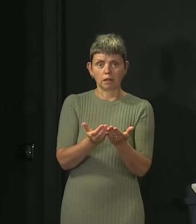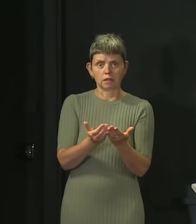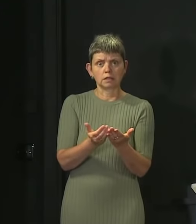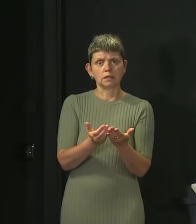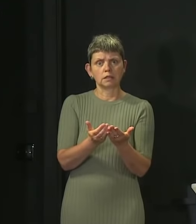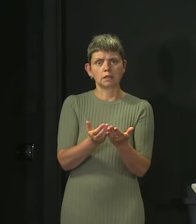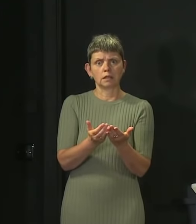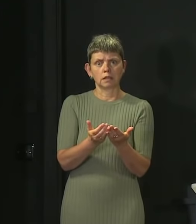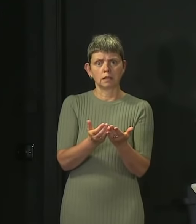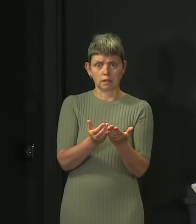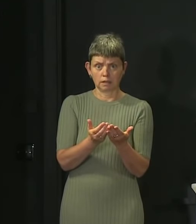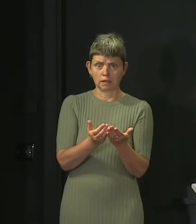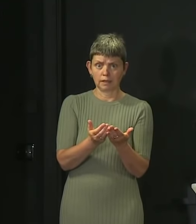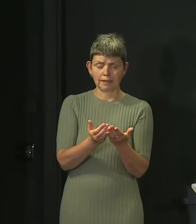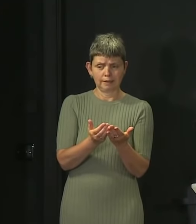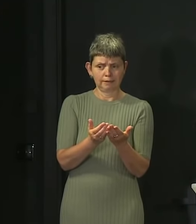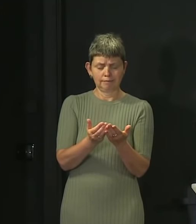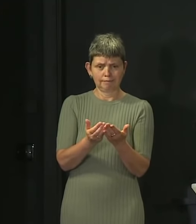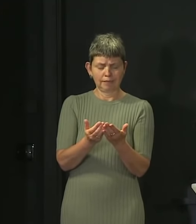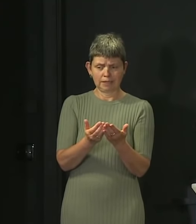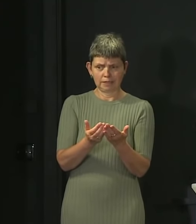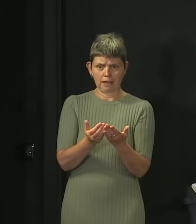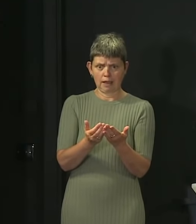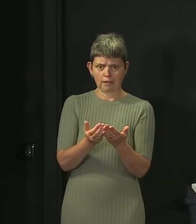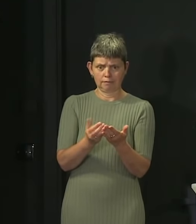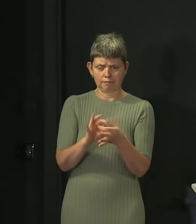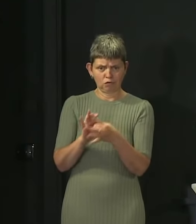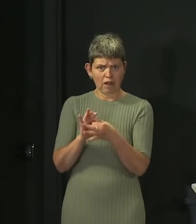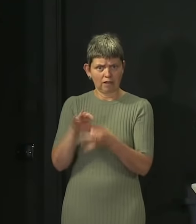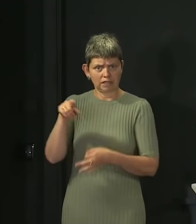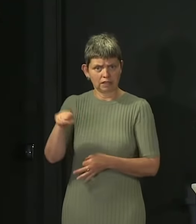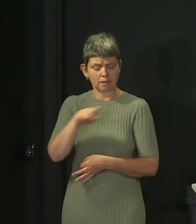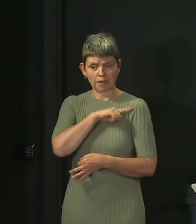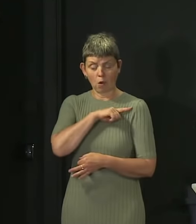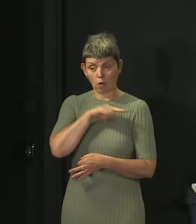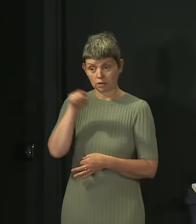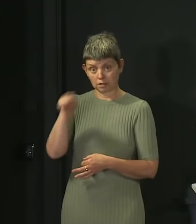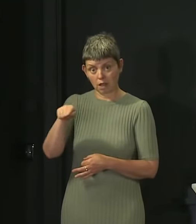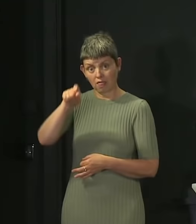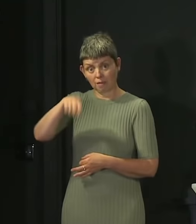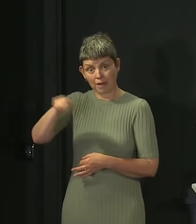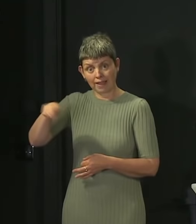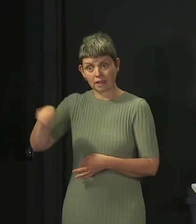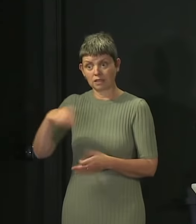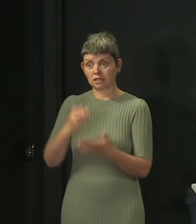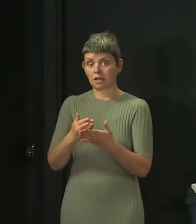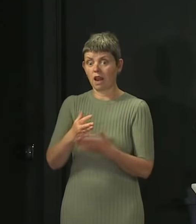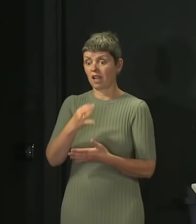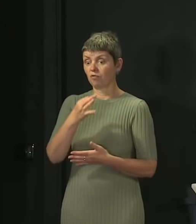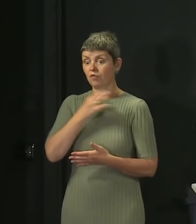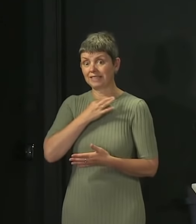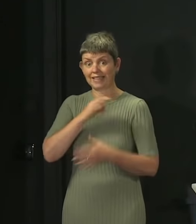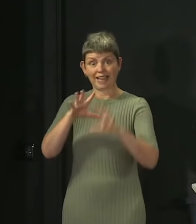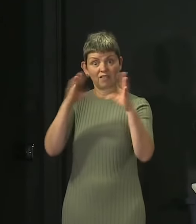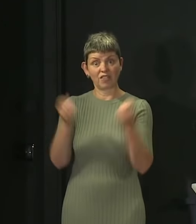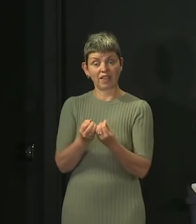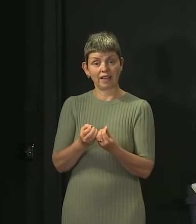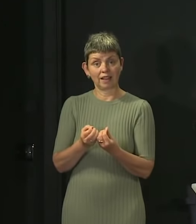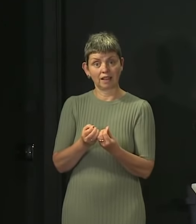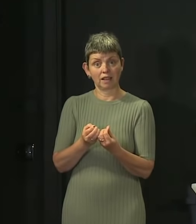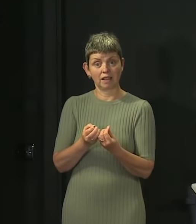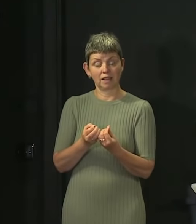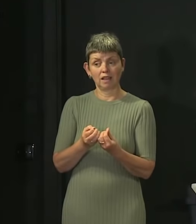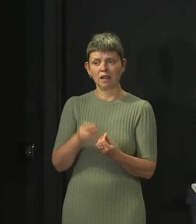behaving in that way not only risk compromising the sporting bubbles that their clubs are trying to protect, but high profile